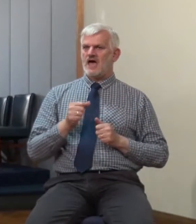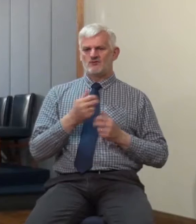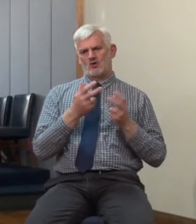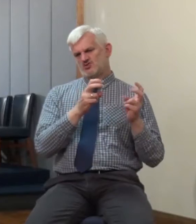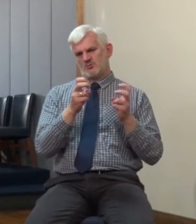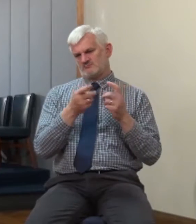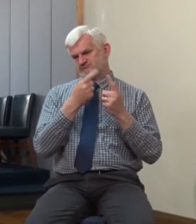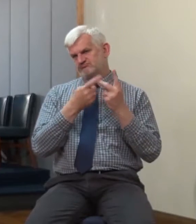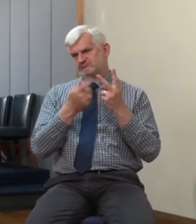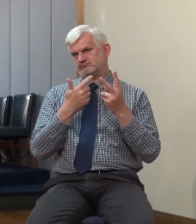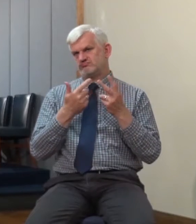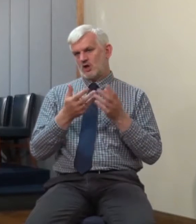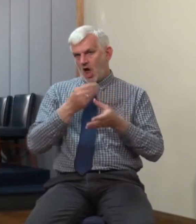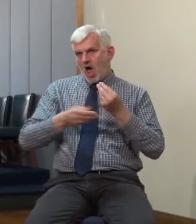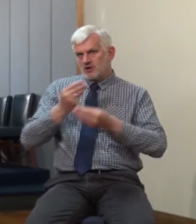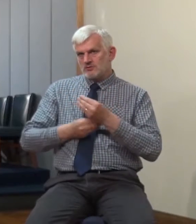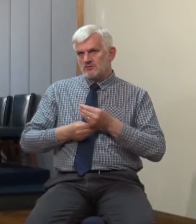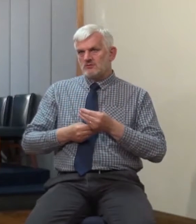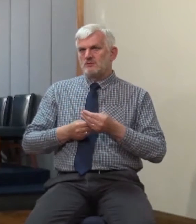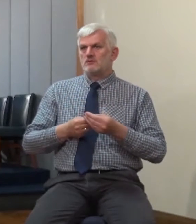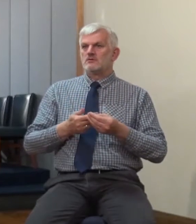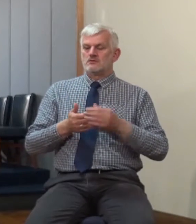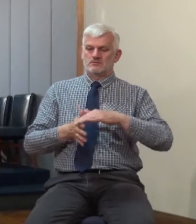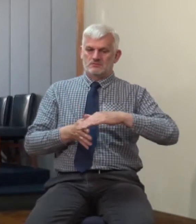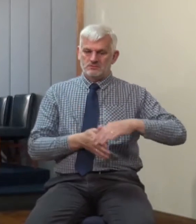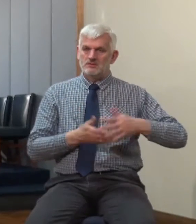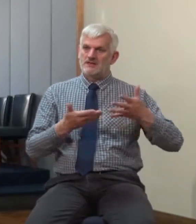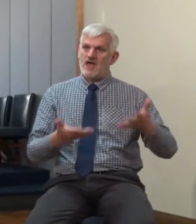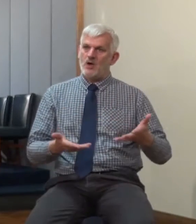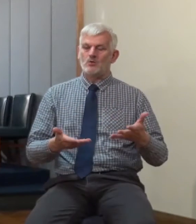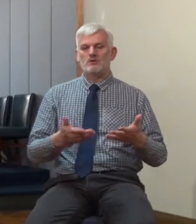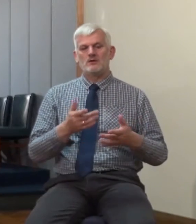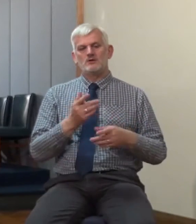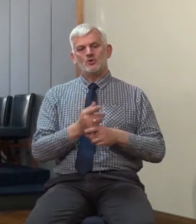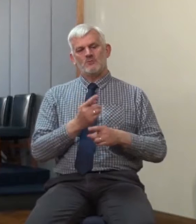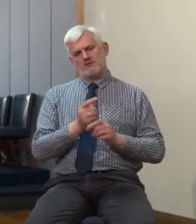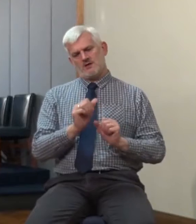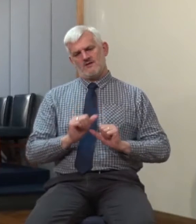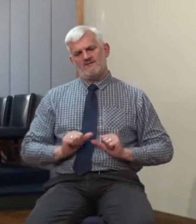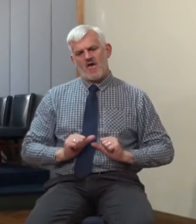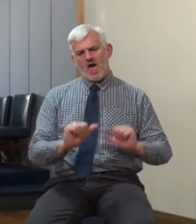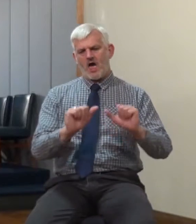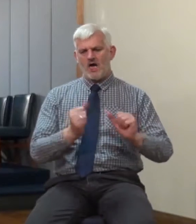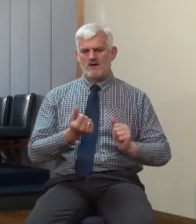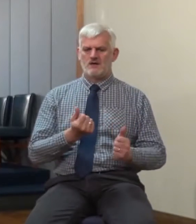from the Lord. But now this is an attitude, their personal attitude to their work and to their